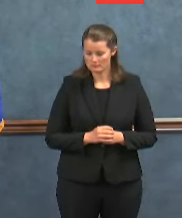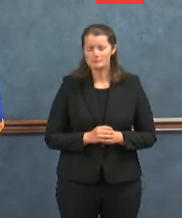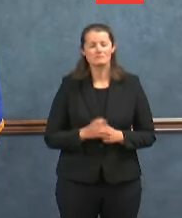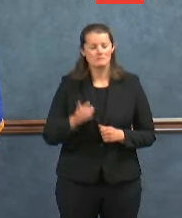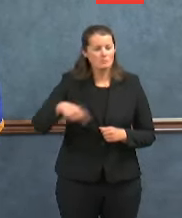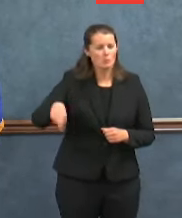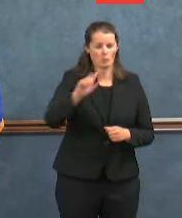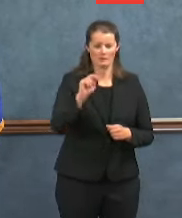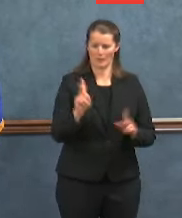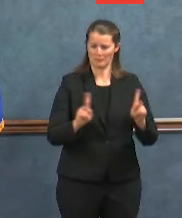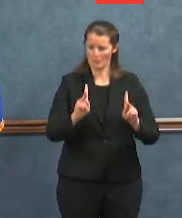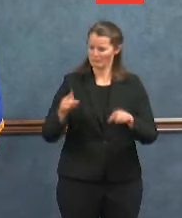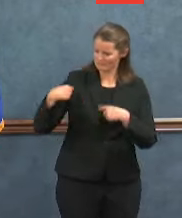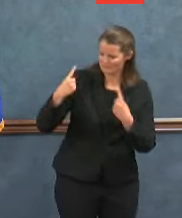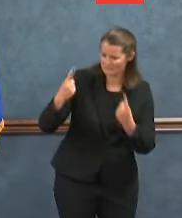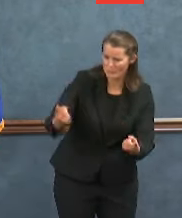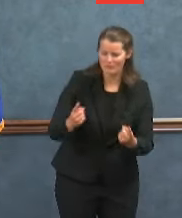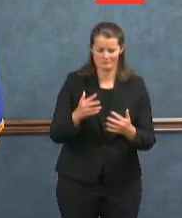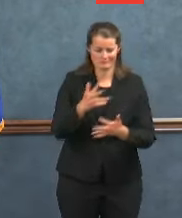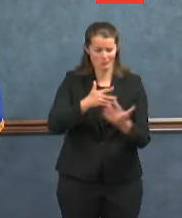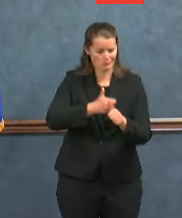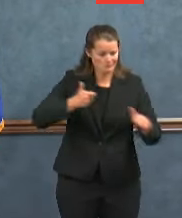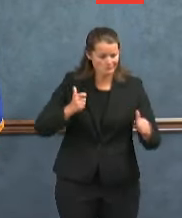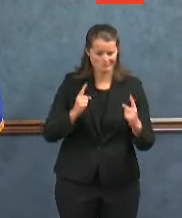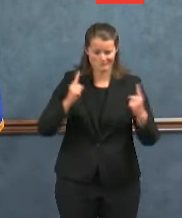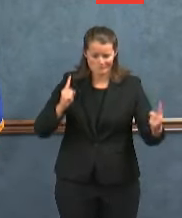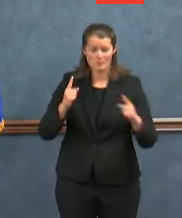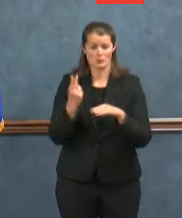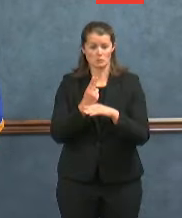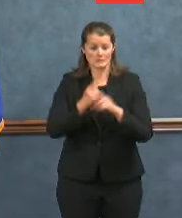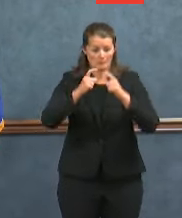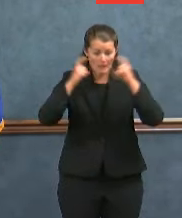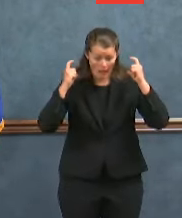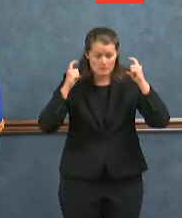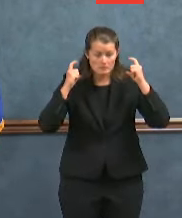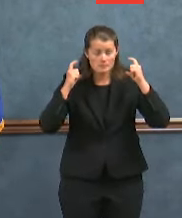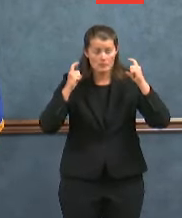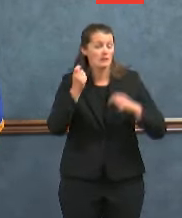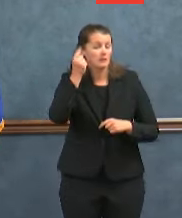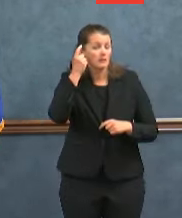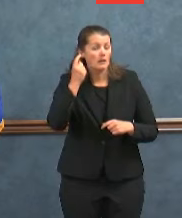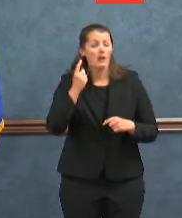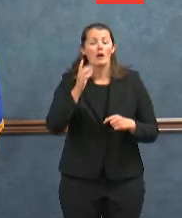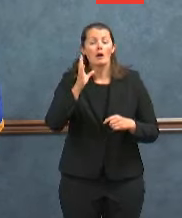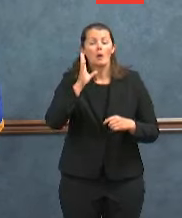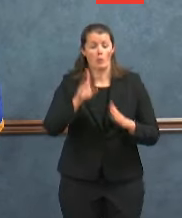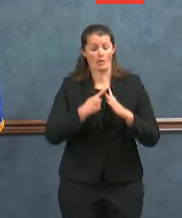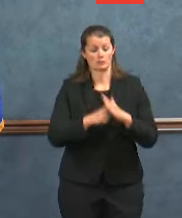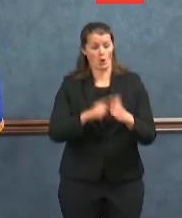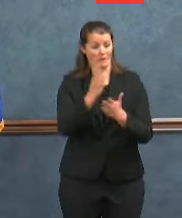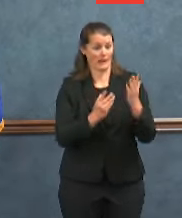we are on track with a reopening criteria and we will enter phase one on Saturday May 9th